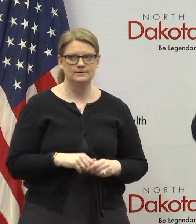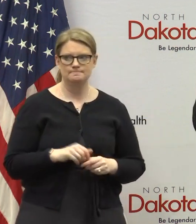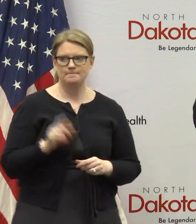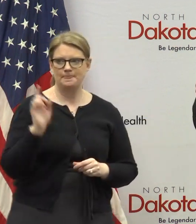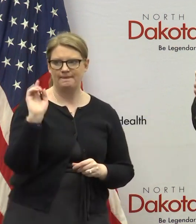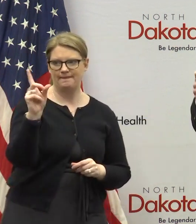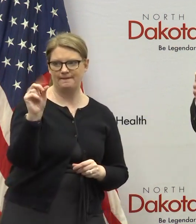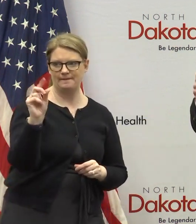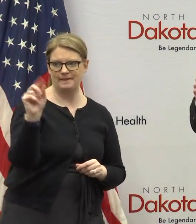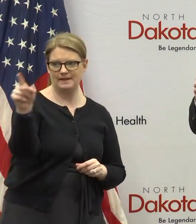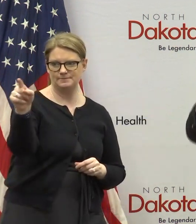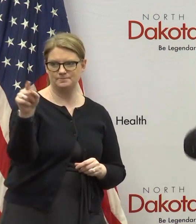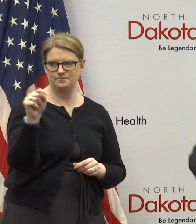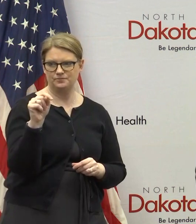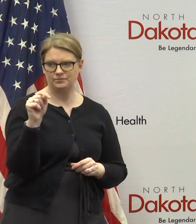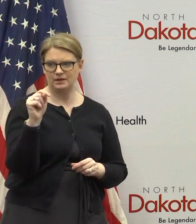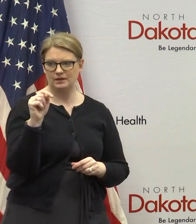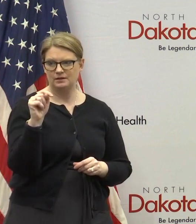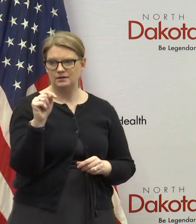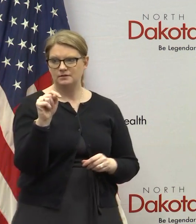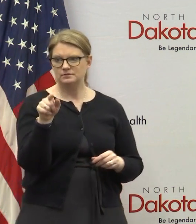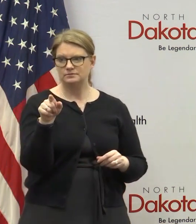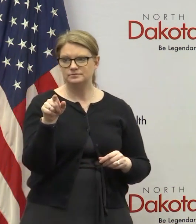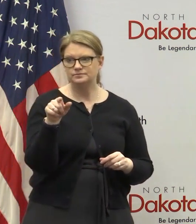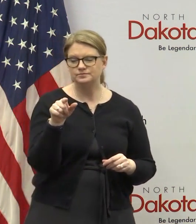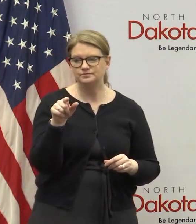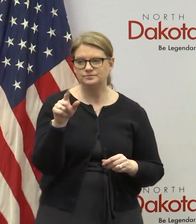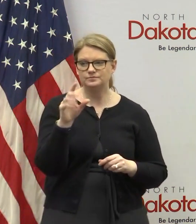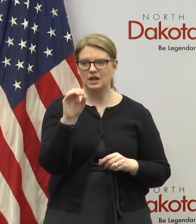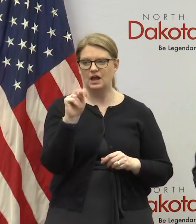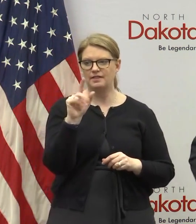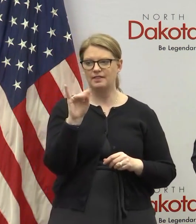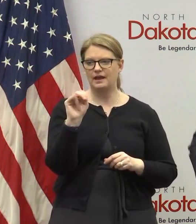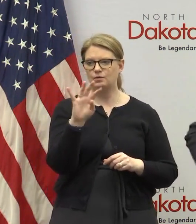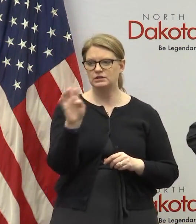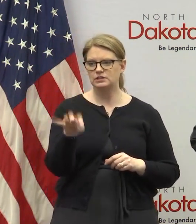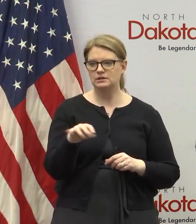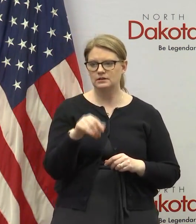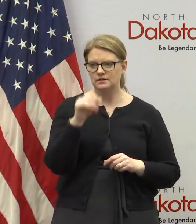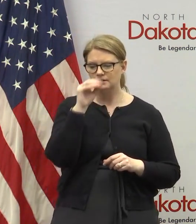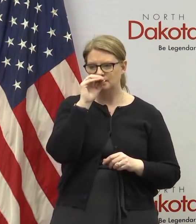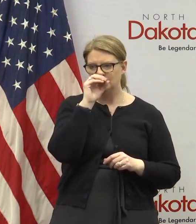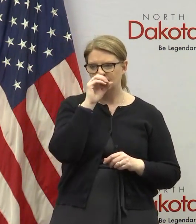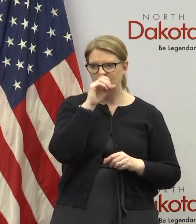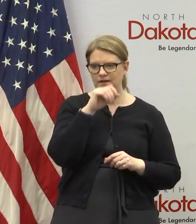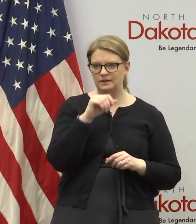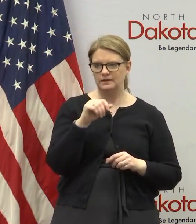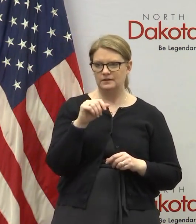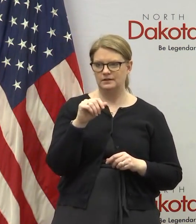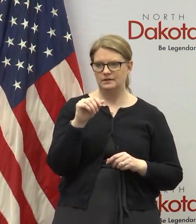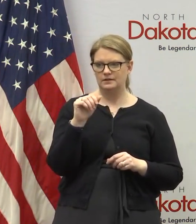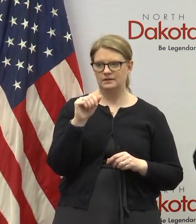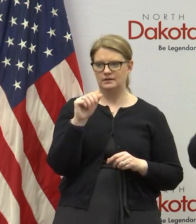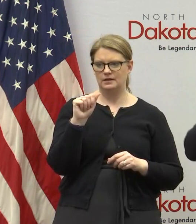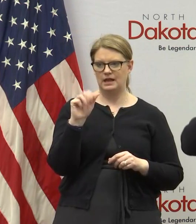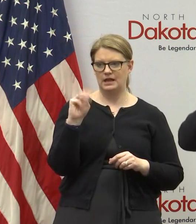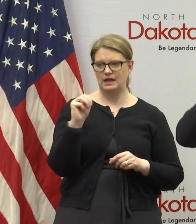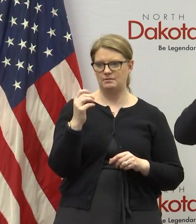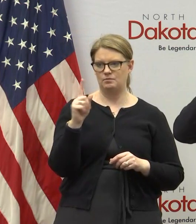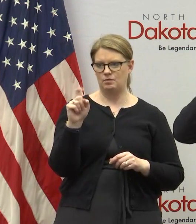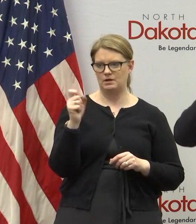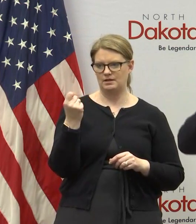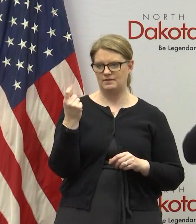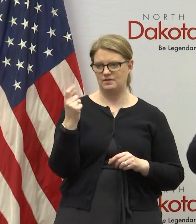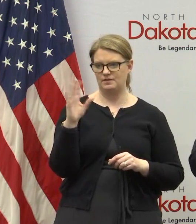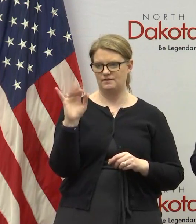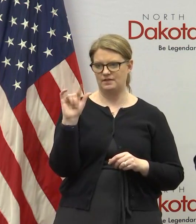okay we have one more coming in from out from on the uh the online questions uh chris larson with am 1100 the plague out of fargo